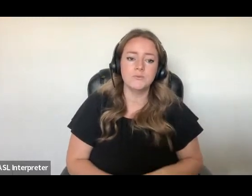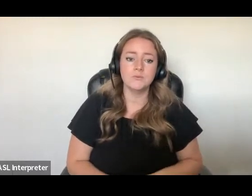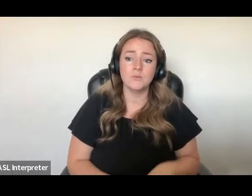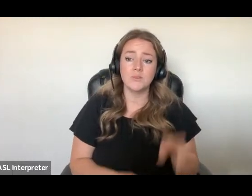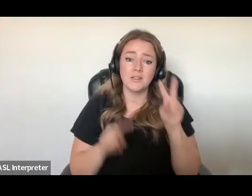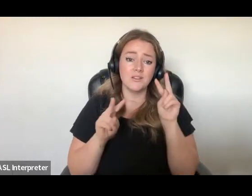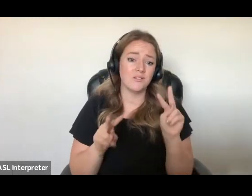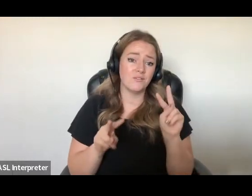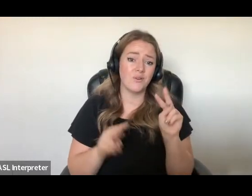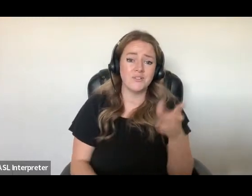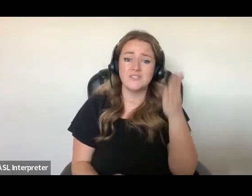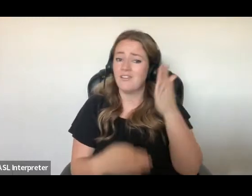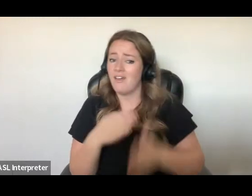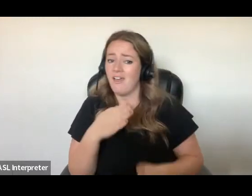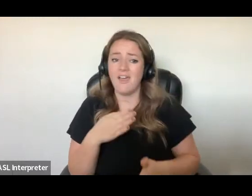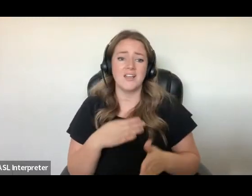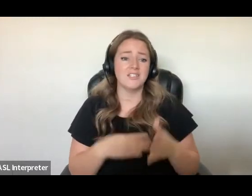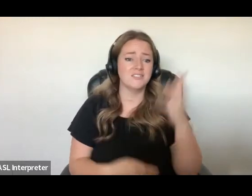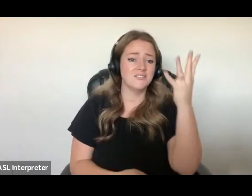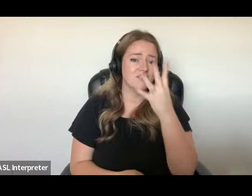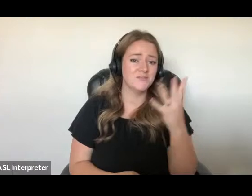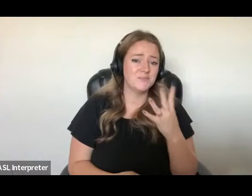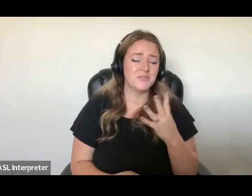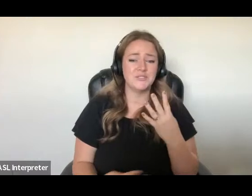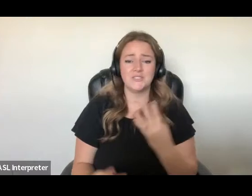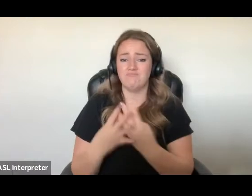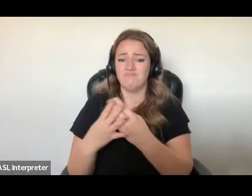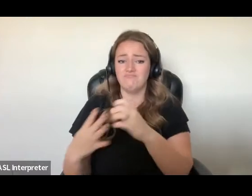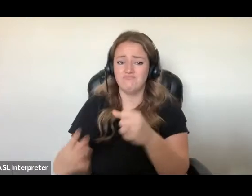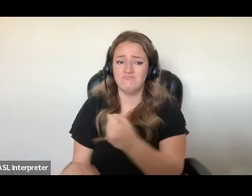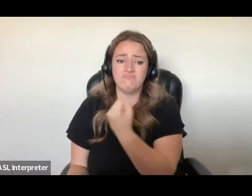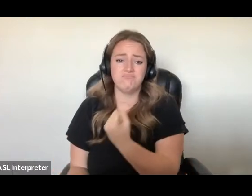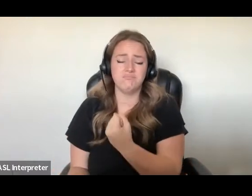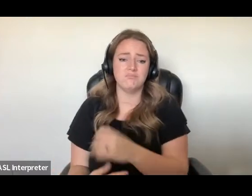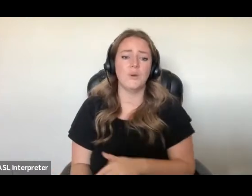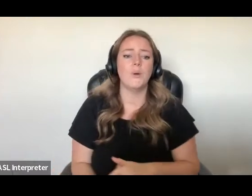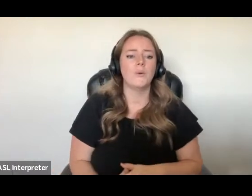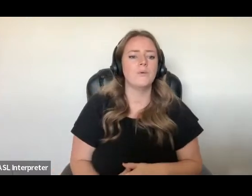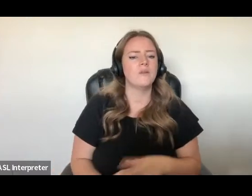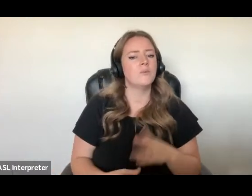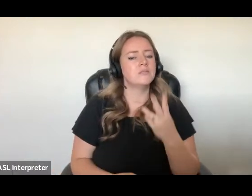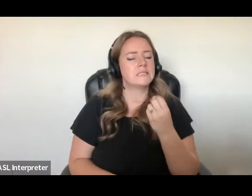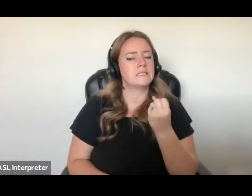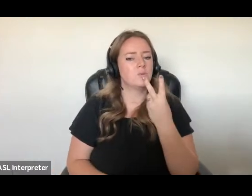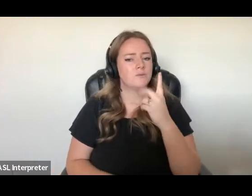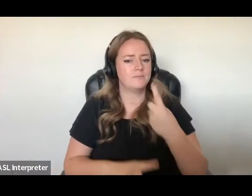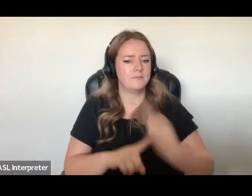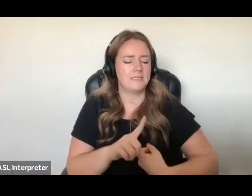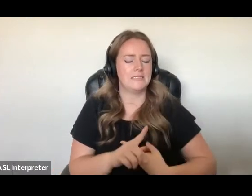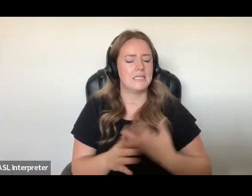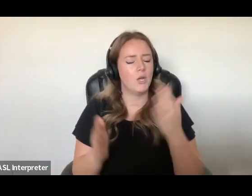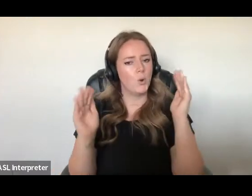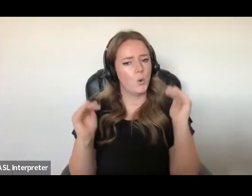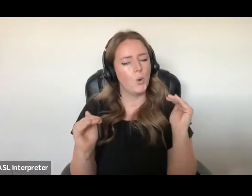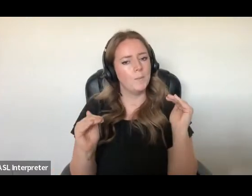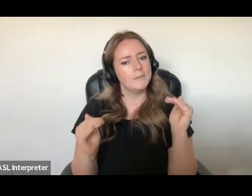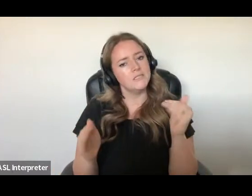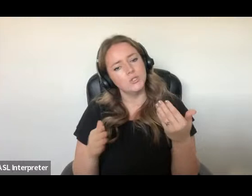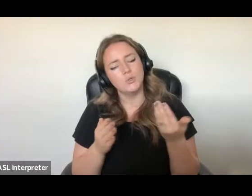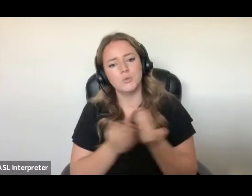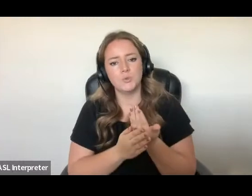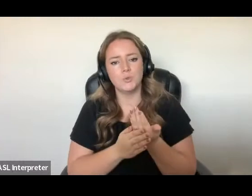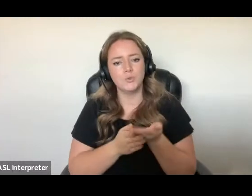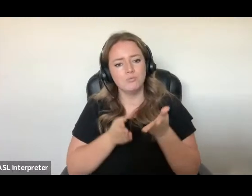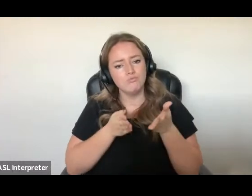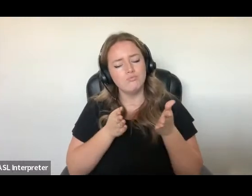of immigration detention in BC jails within 12 months and hope that this decision starts us on a new path towards ending immigration detention across Canada.